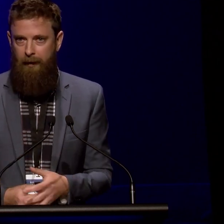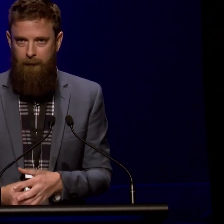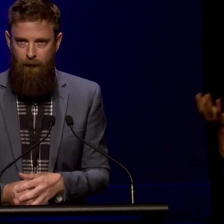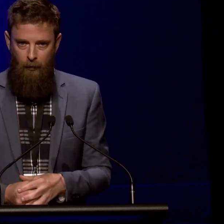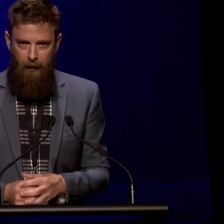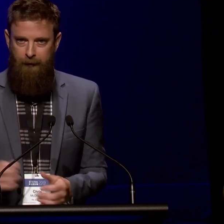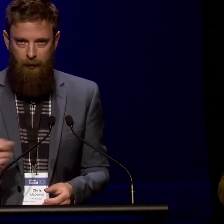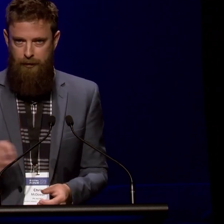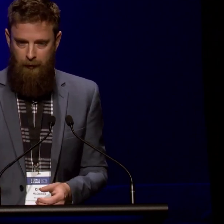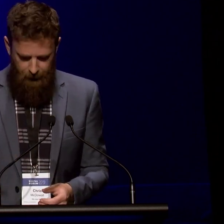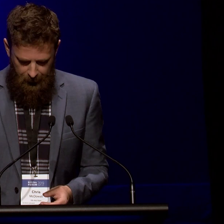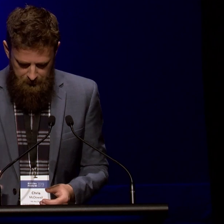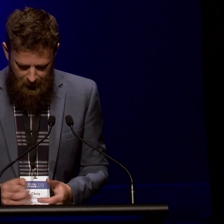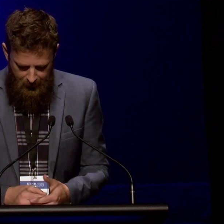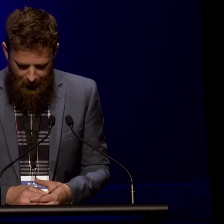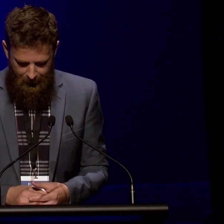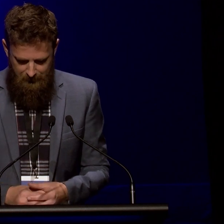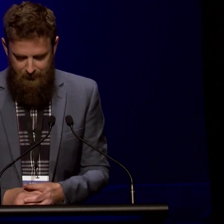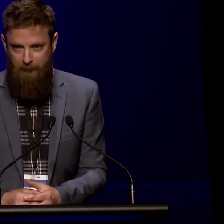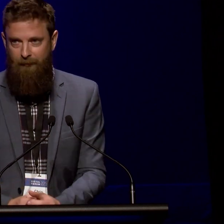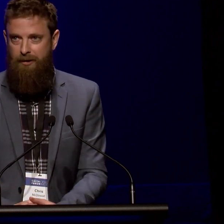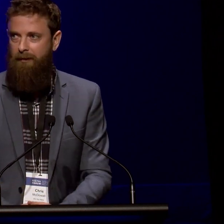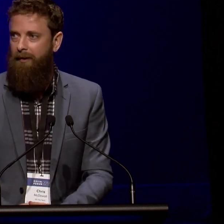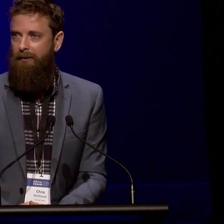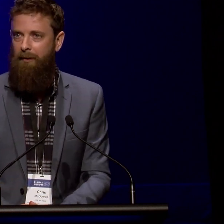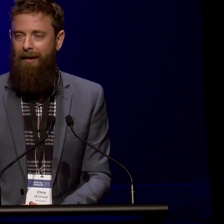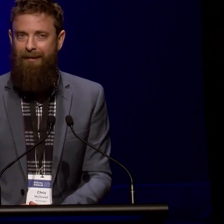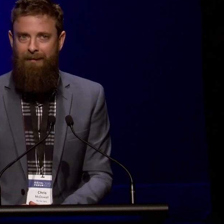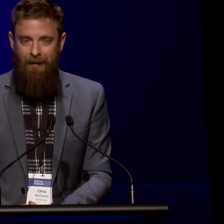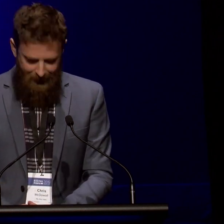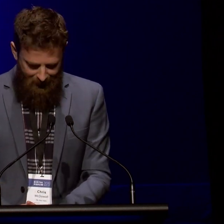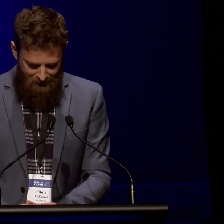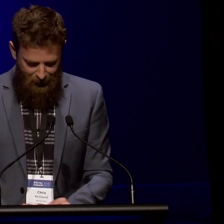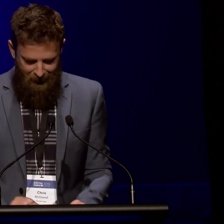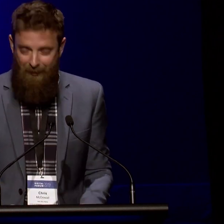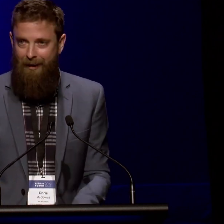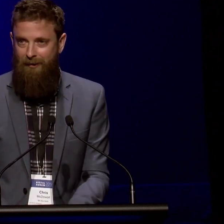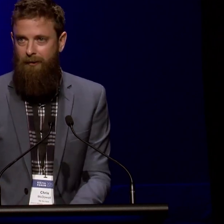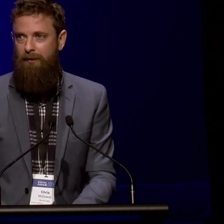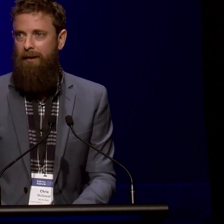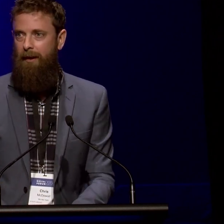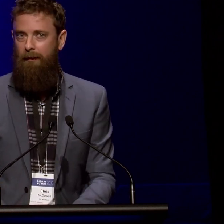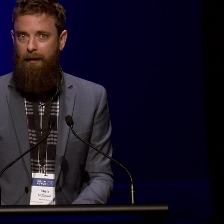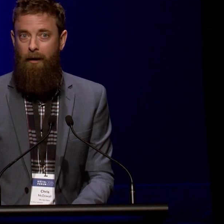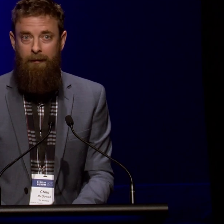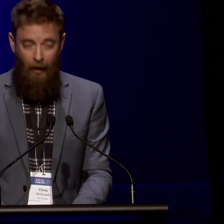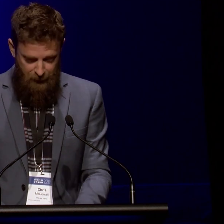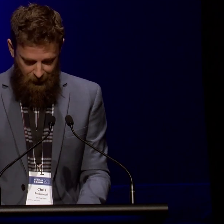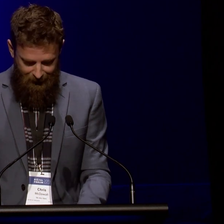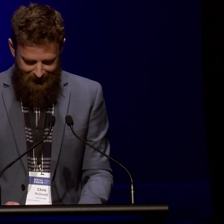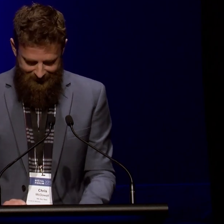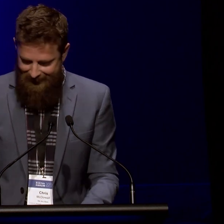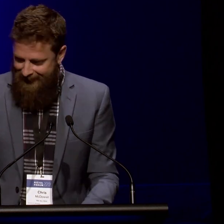that I filled out a government form, I just wrote geographer as my profession, so let's go with that. Kia ora, my name is Chris McDowell, and